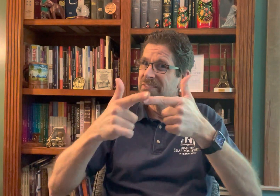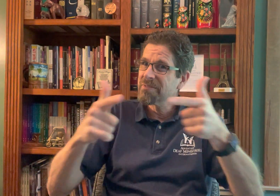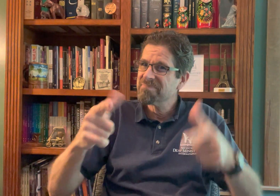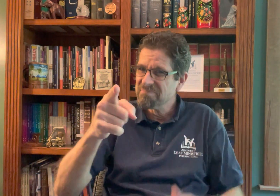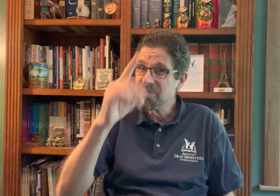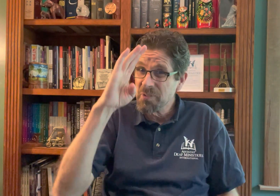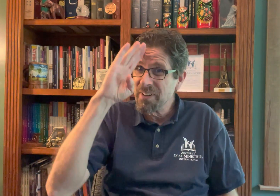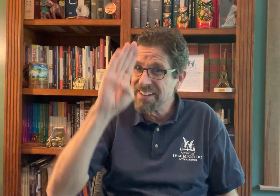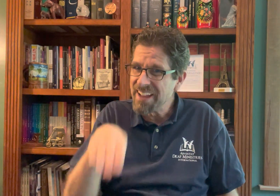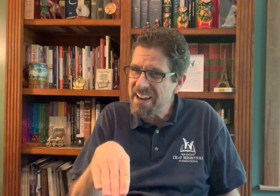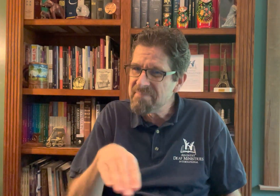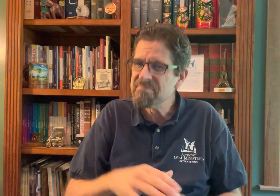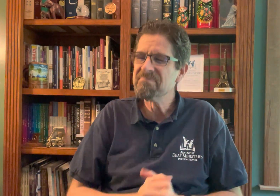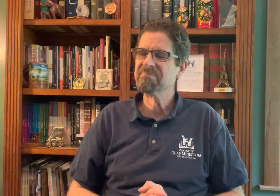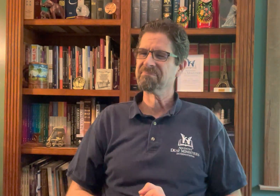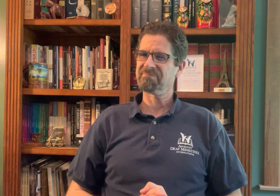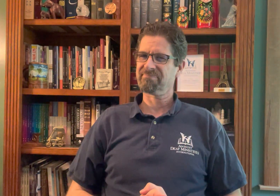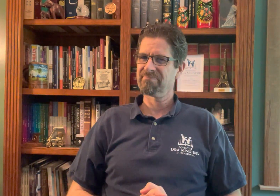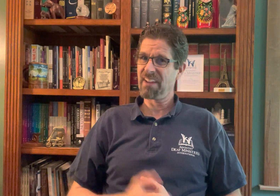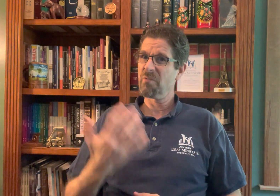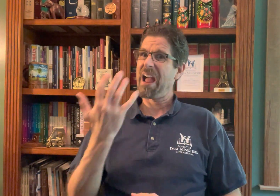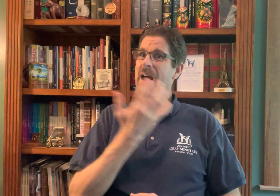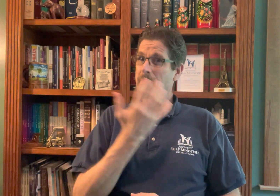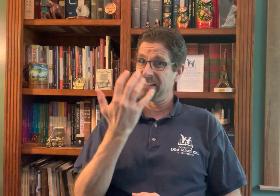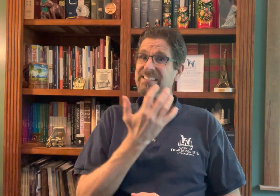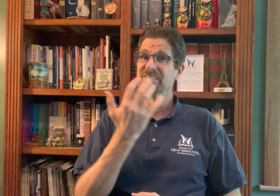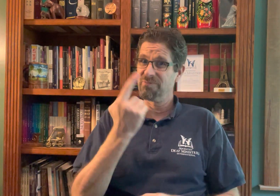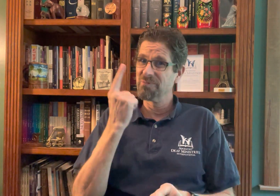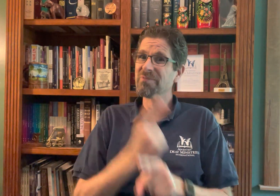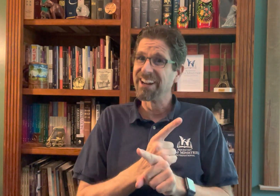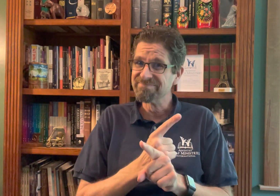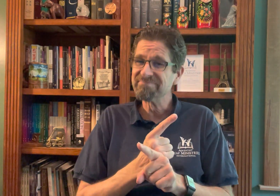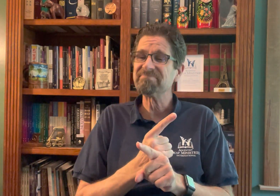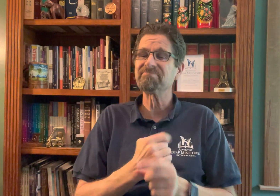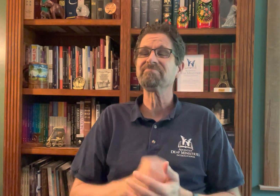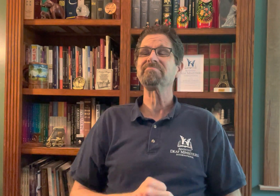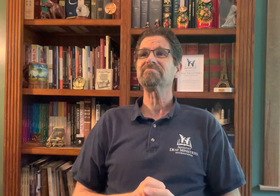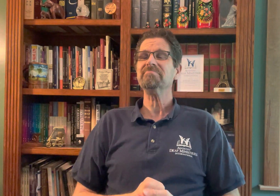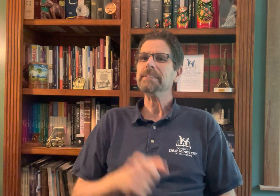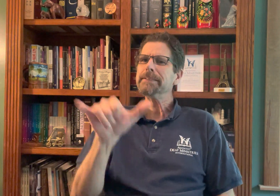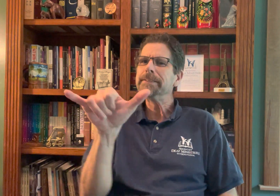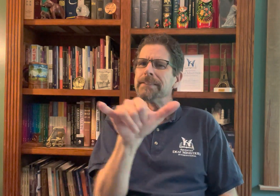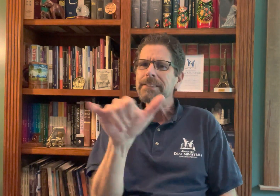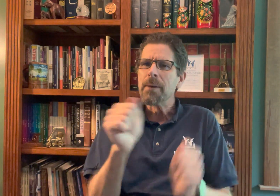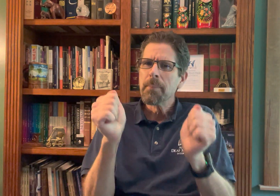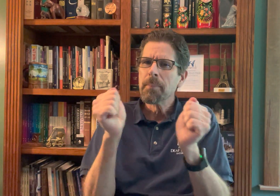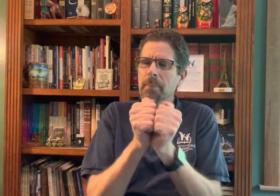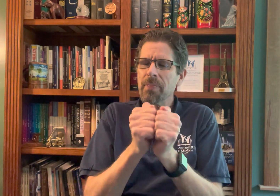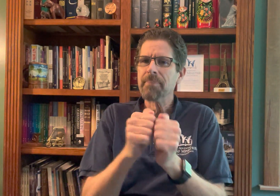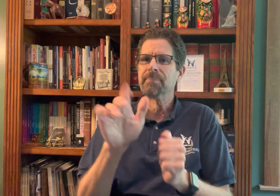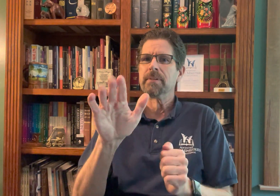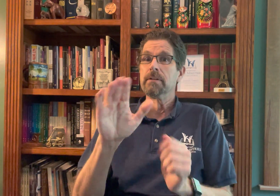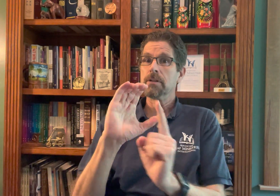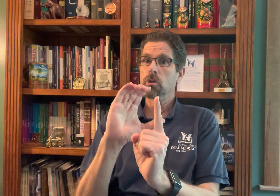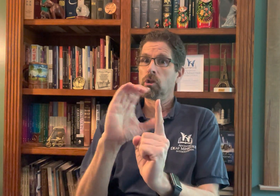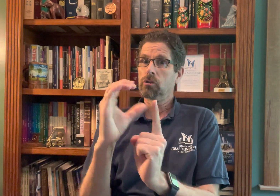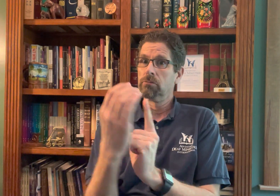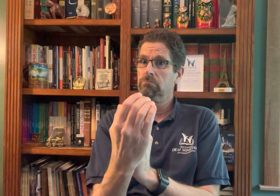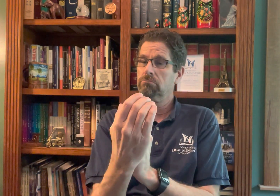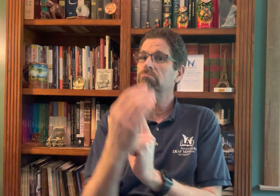there's Russian Sign Language. There's over 400 known different sign languages all around the